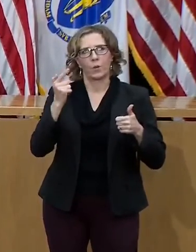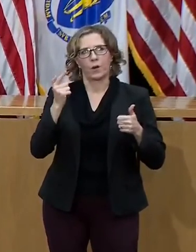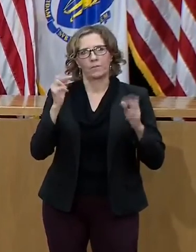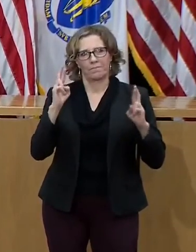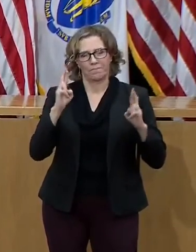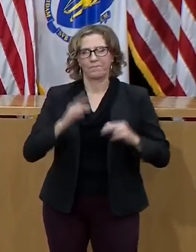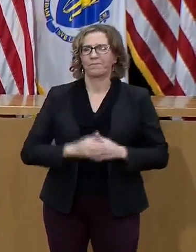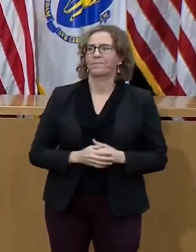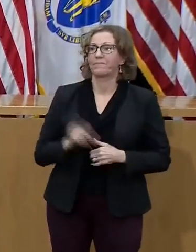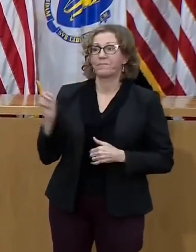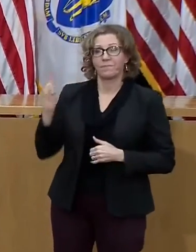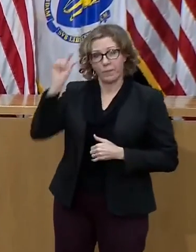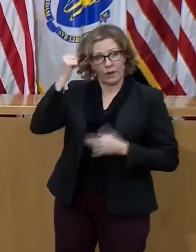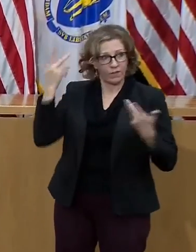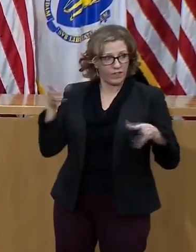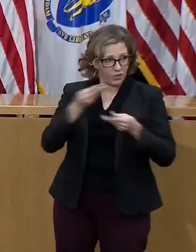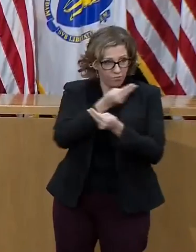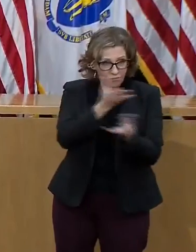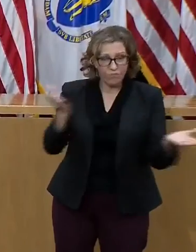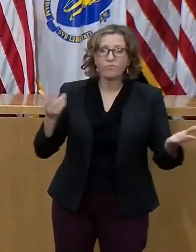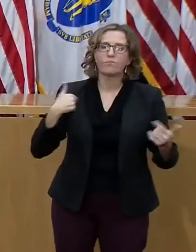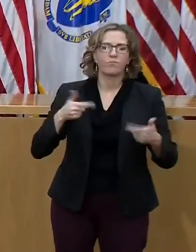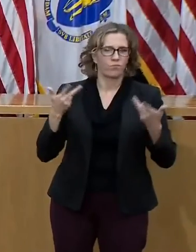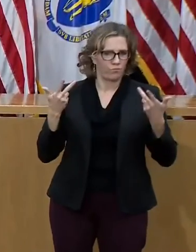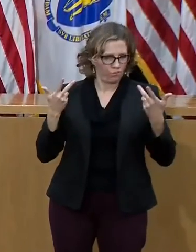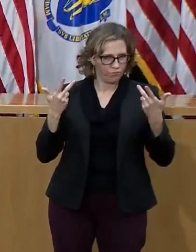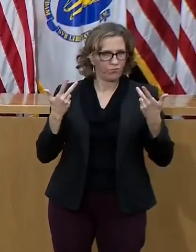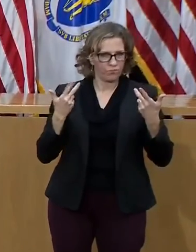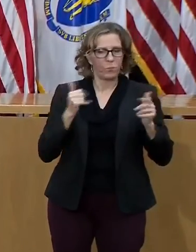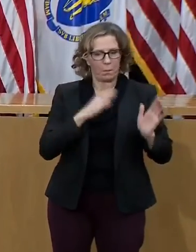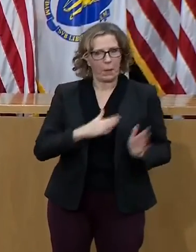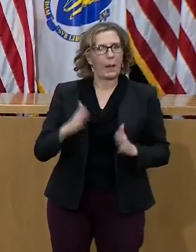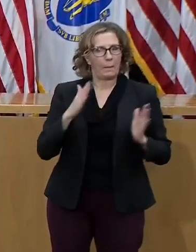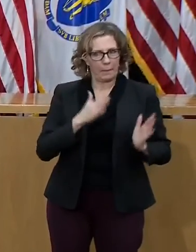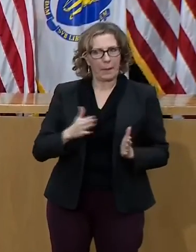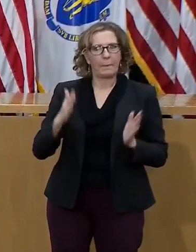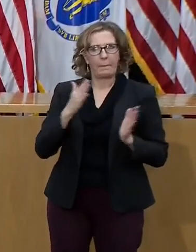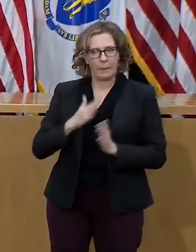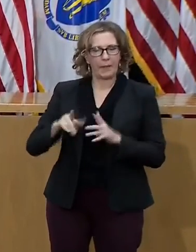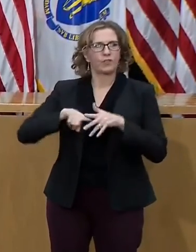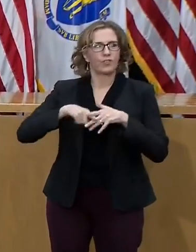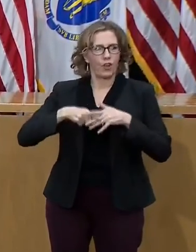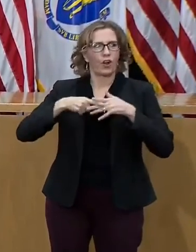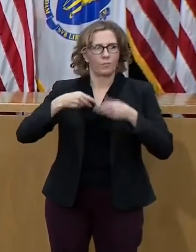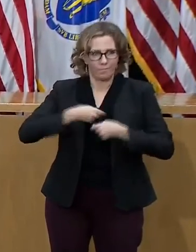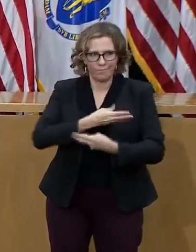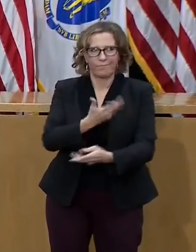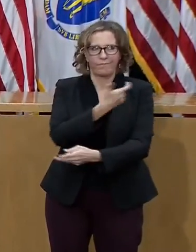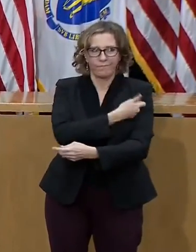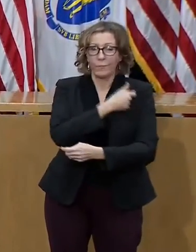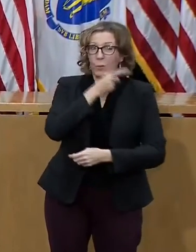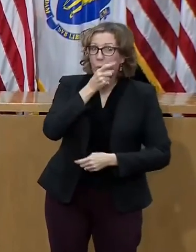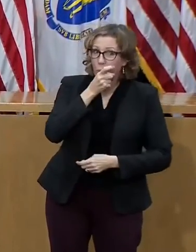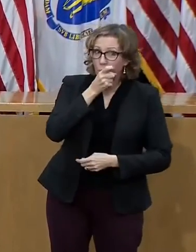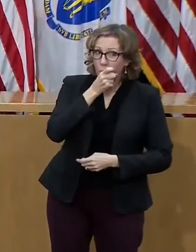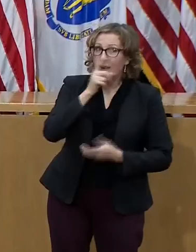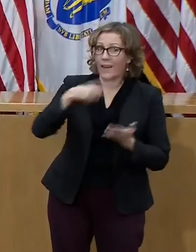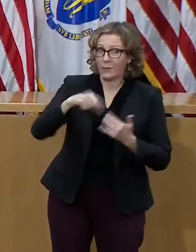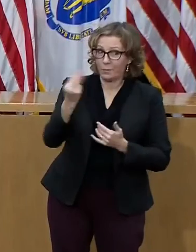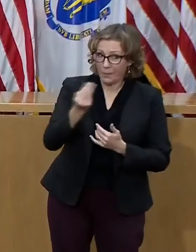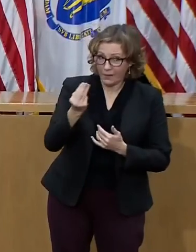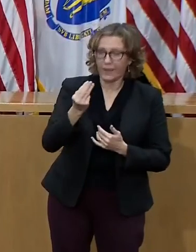vaccinations of our first responders, EMS, fire, police were pleased to announce will begin on January 11th. Last